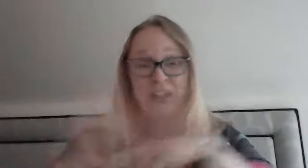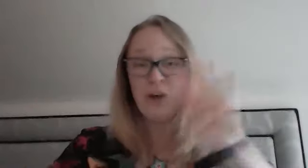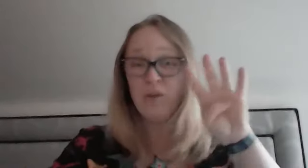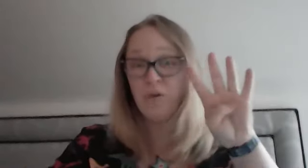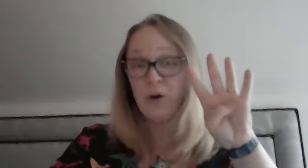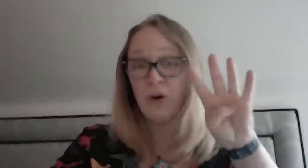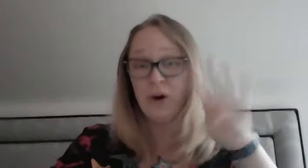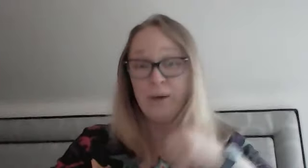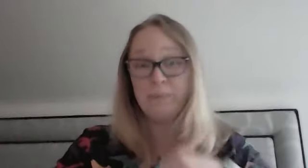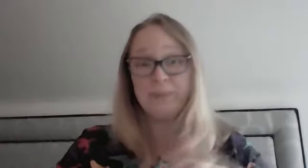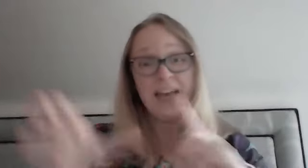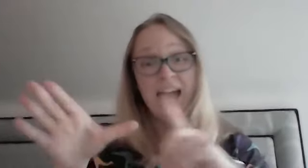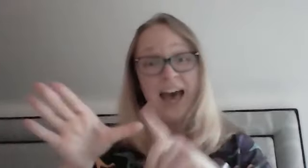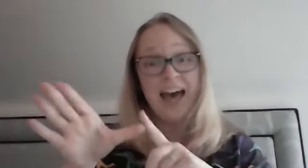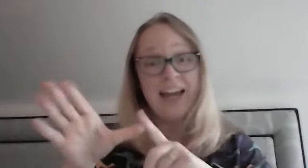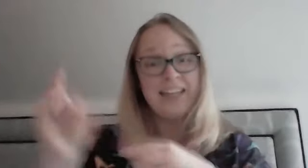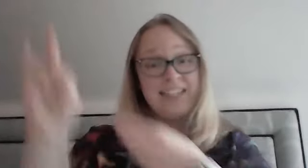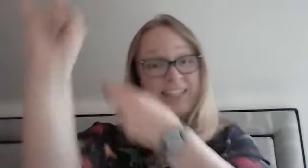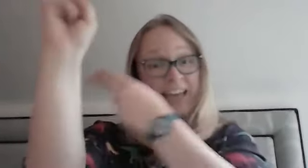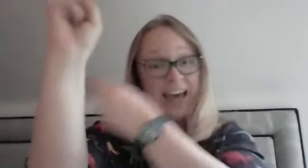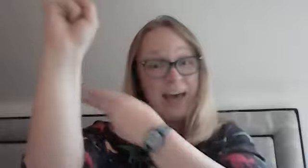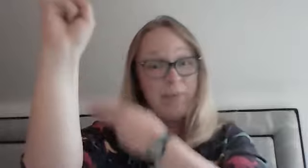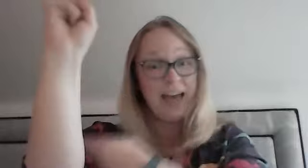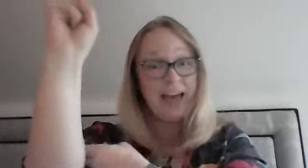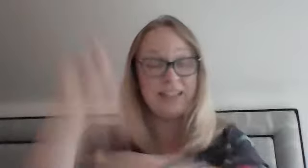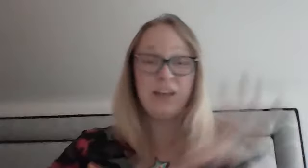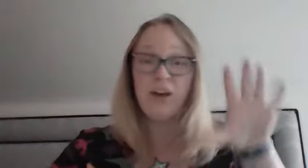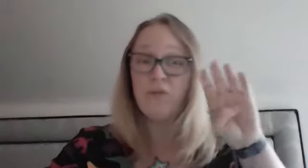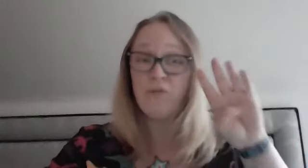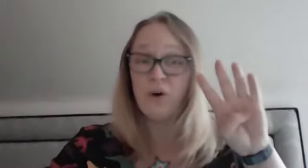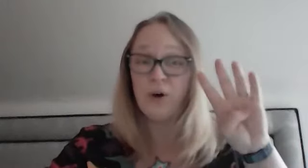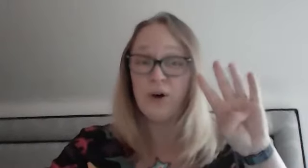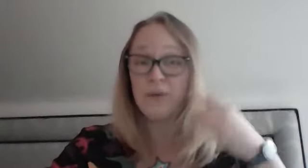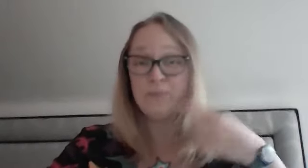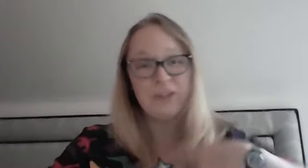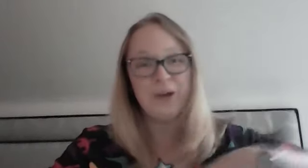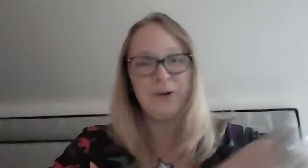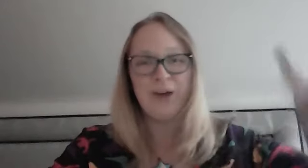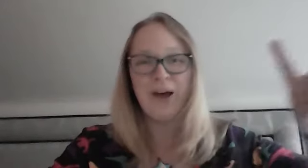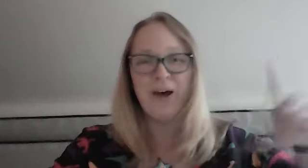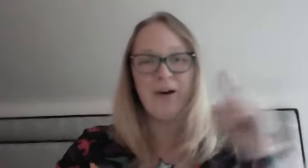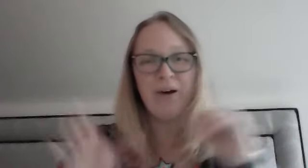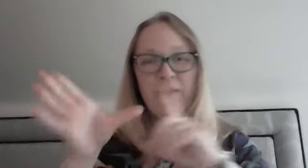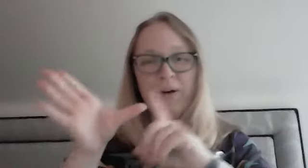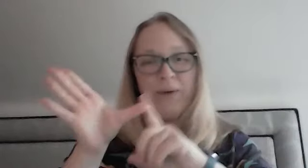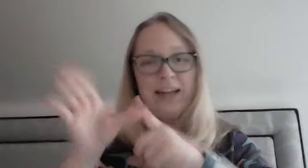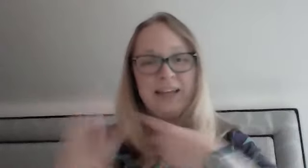four humps. Alice, the camel has four humps. So go Alice,